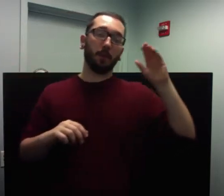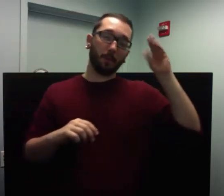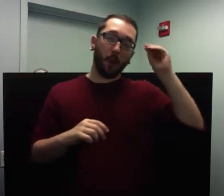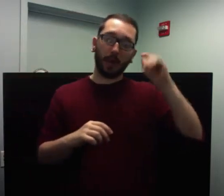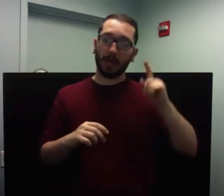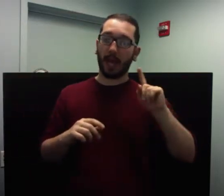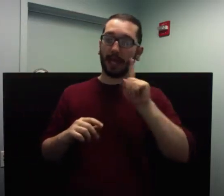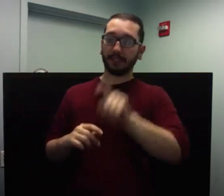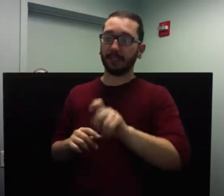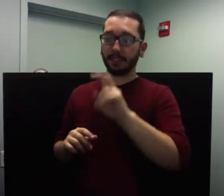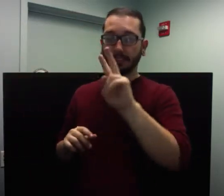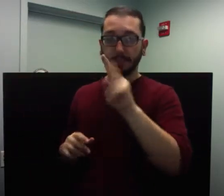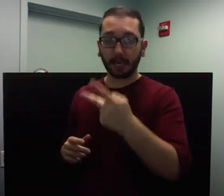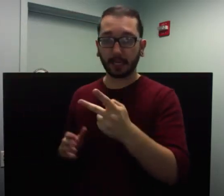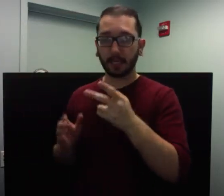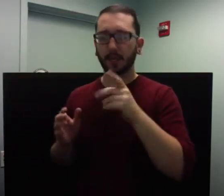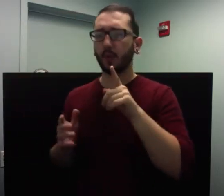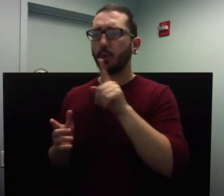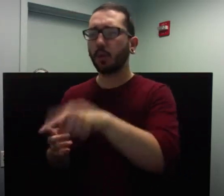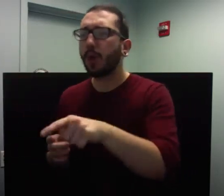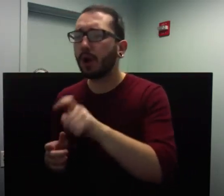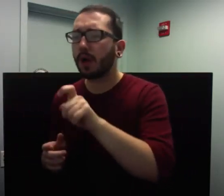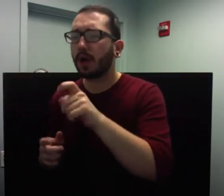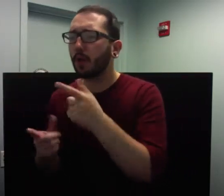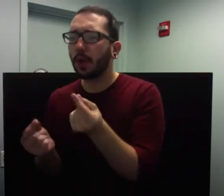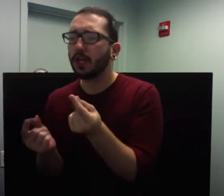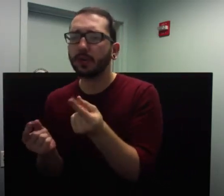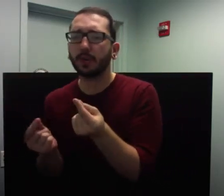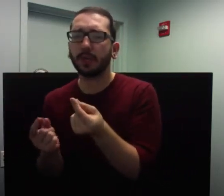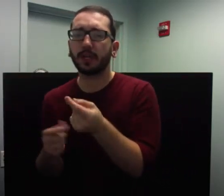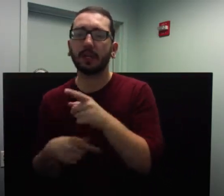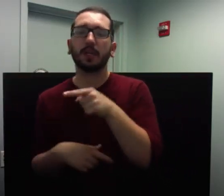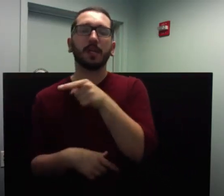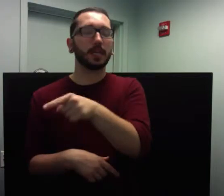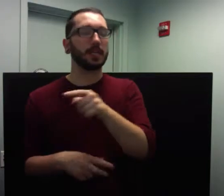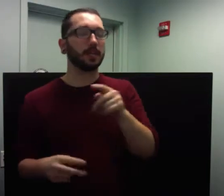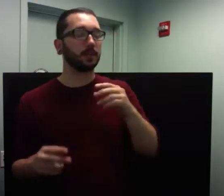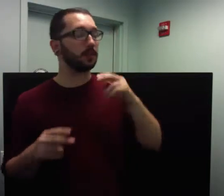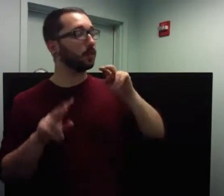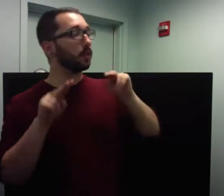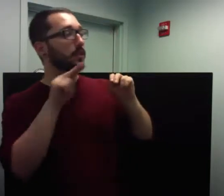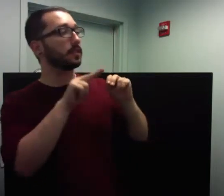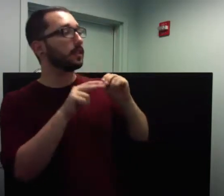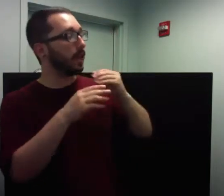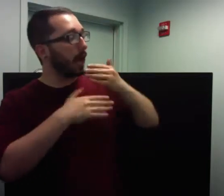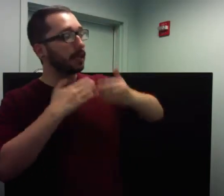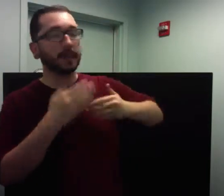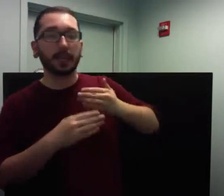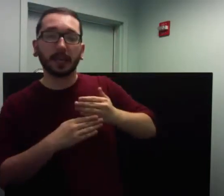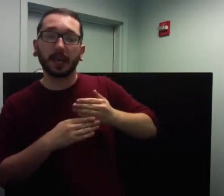are you doing? The second brick mason looked kindly at the boy and said, I'm building a wall.